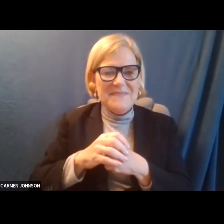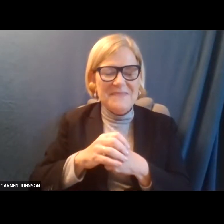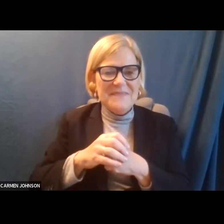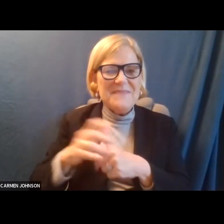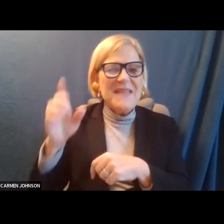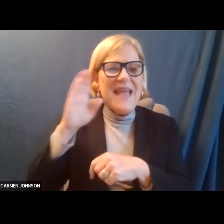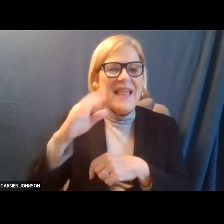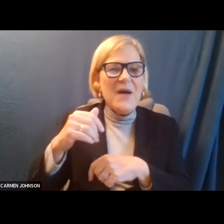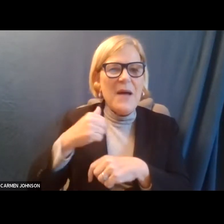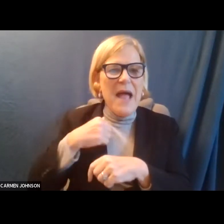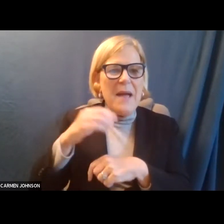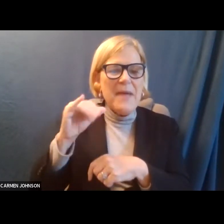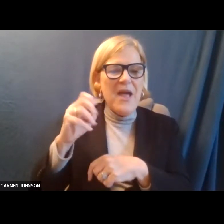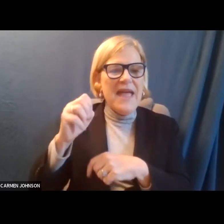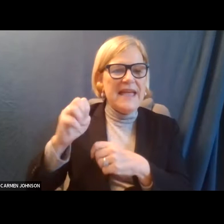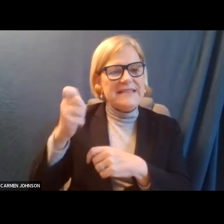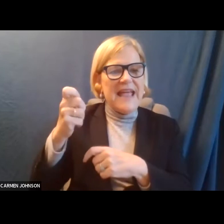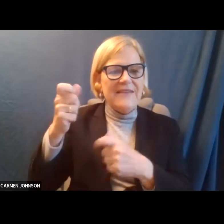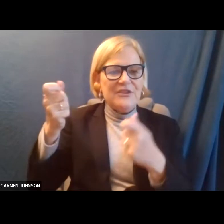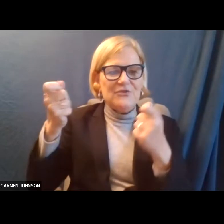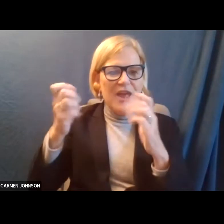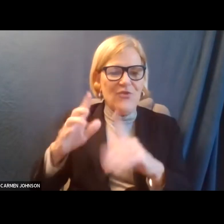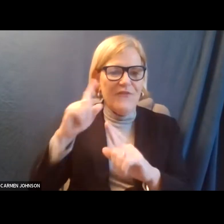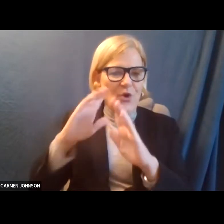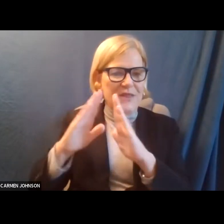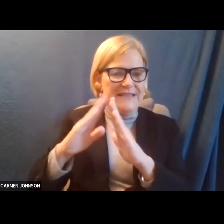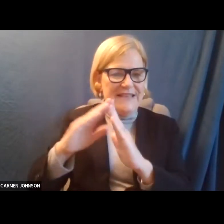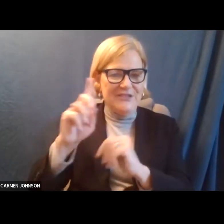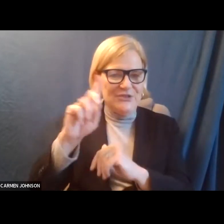Hello, I'm Michael Oglesby, executive director of transit for the city of Detroit.